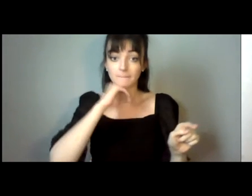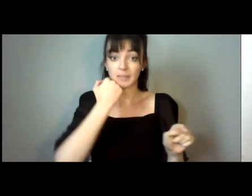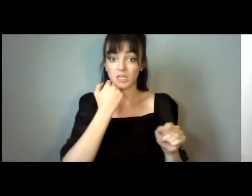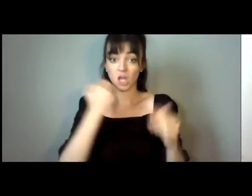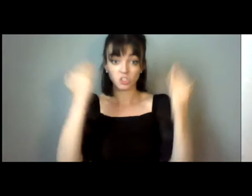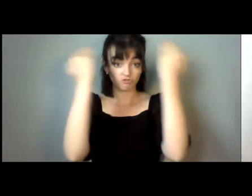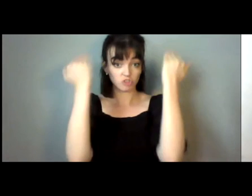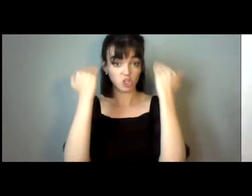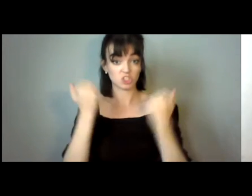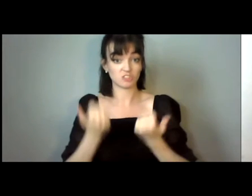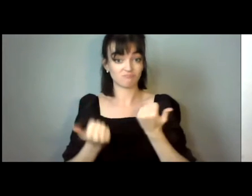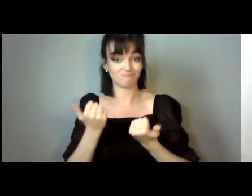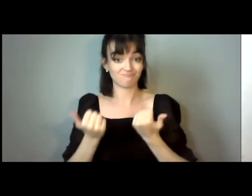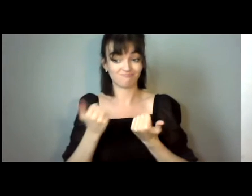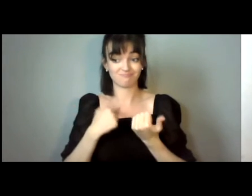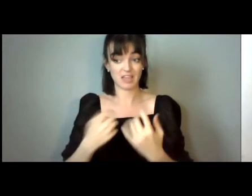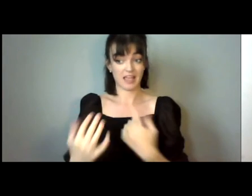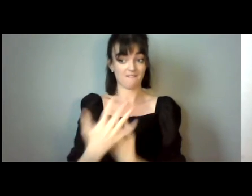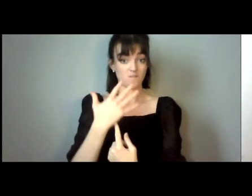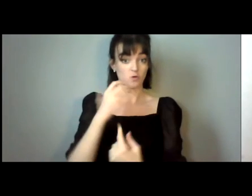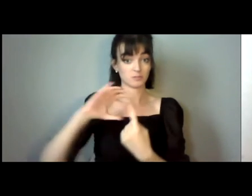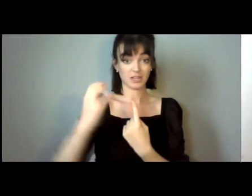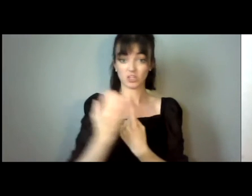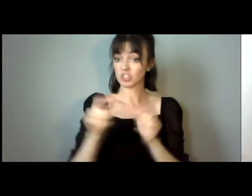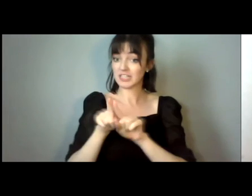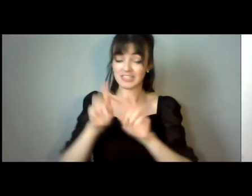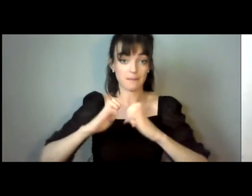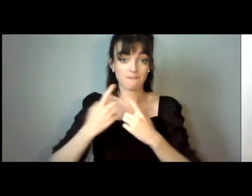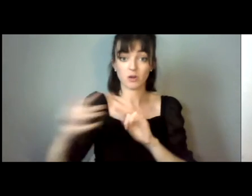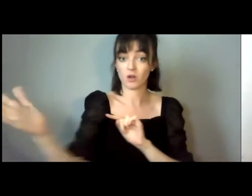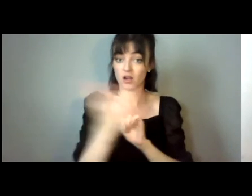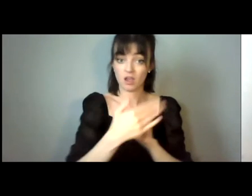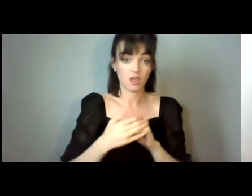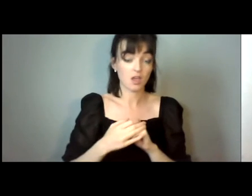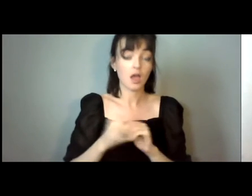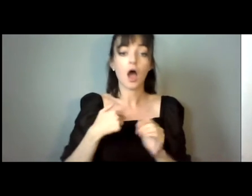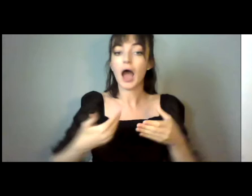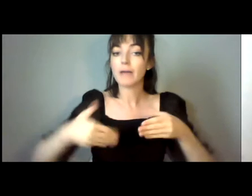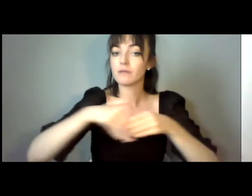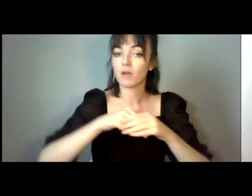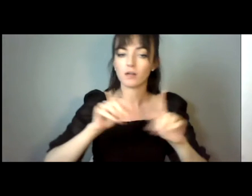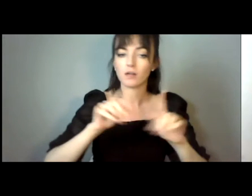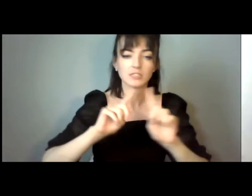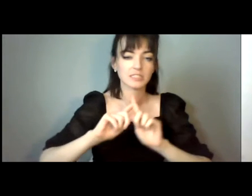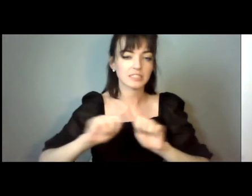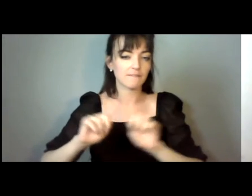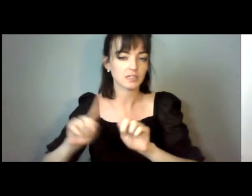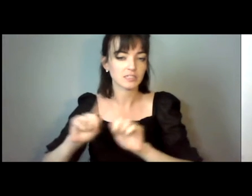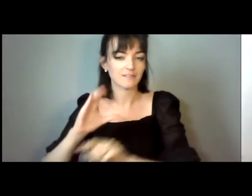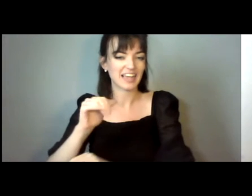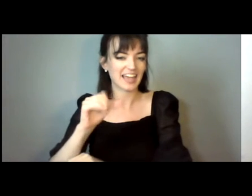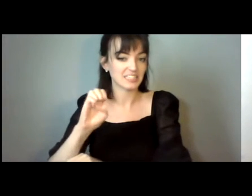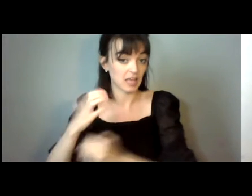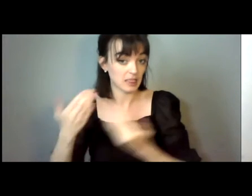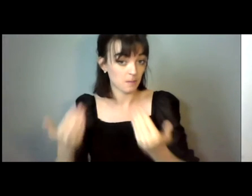susceptible to culture as the wider society. I am involved in several cases right now and have researched